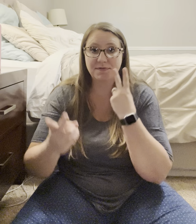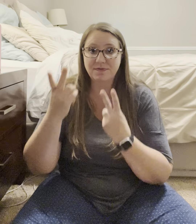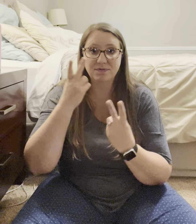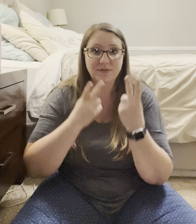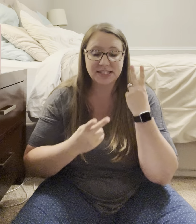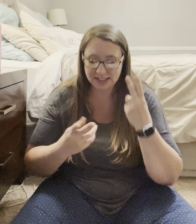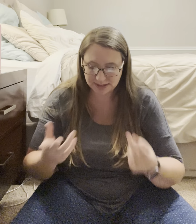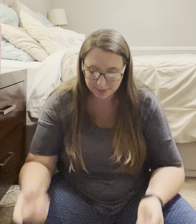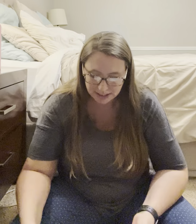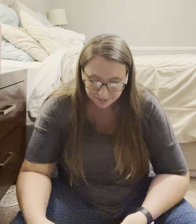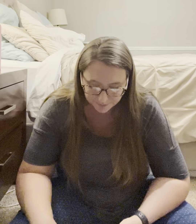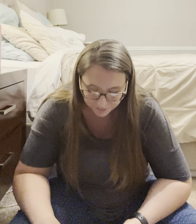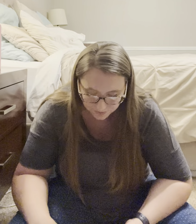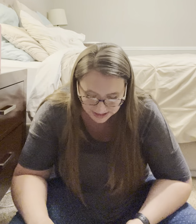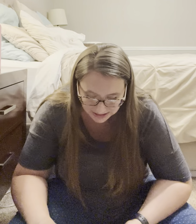visit somebody. Visit.